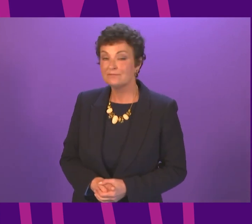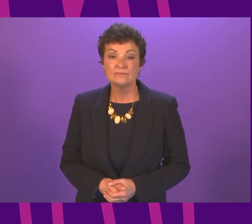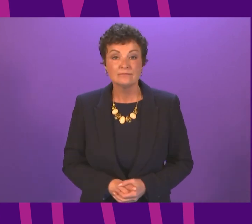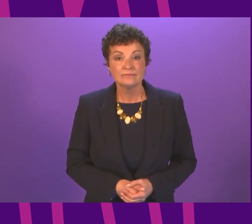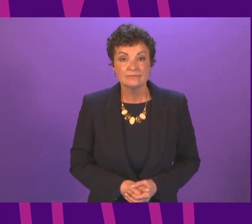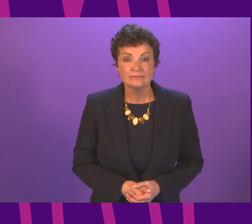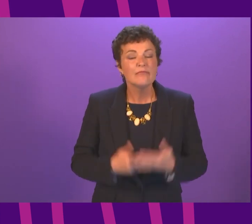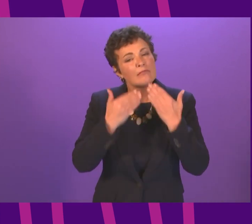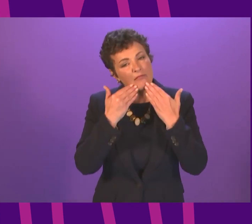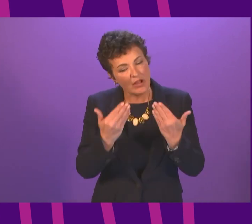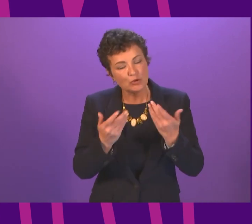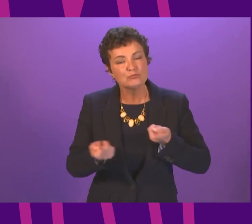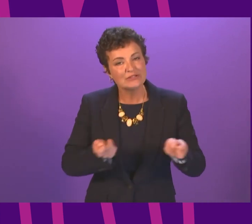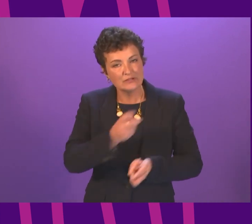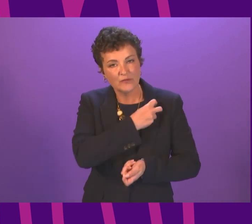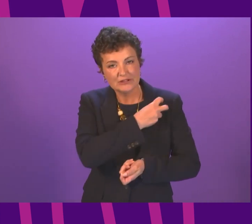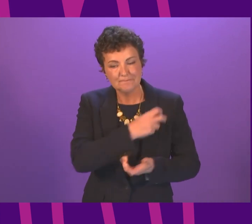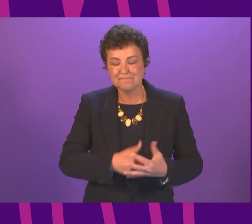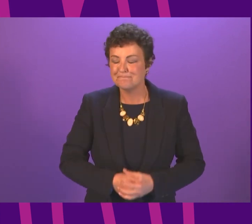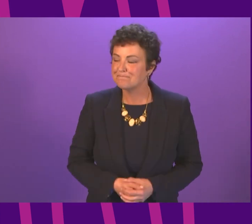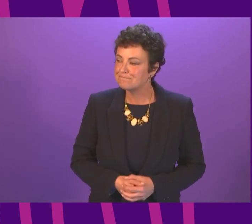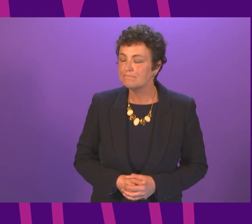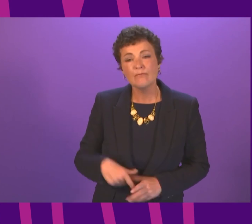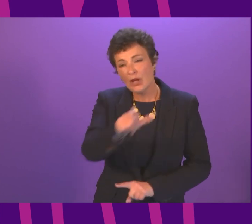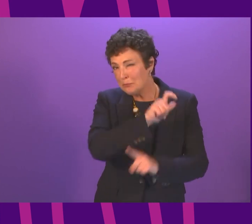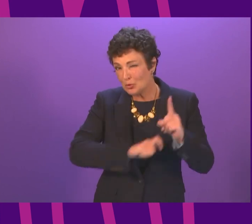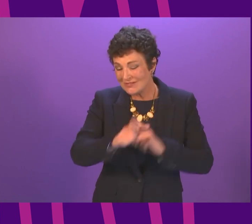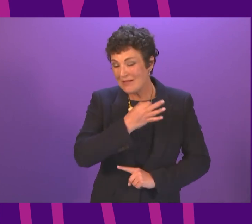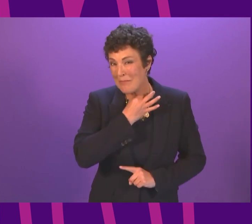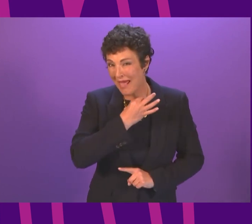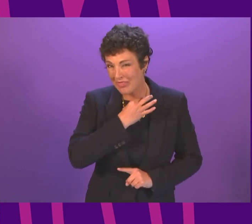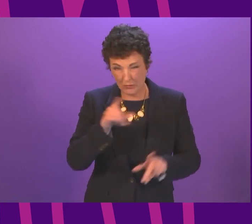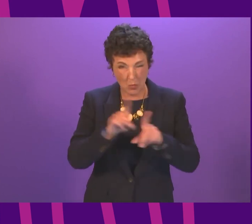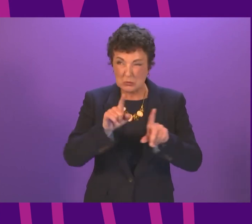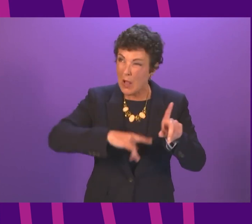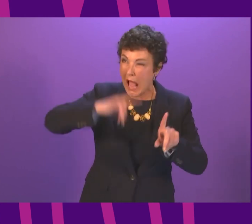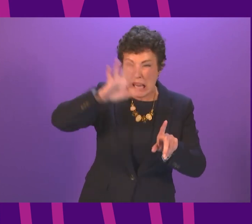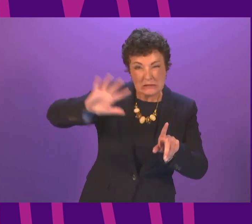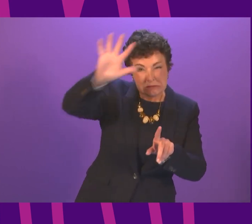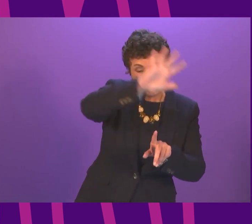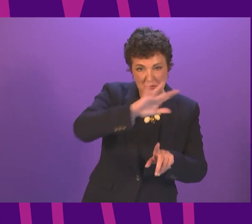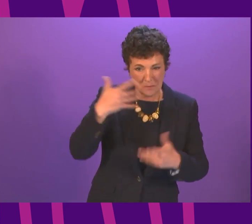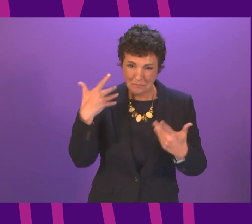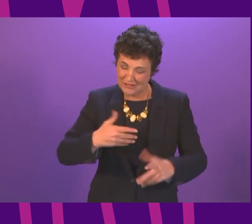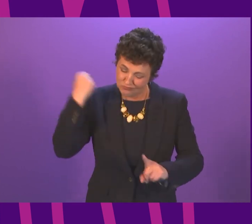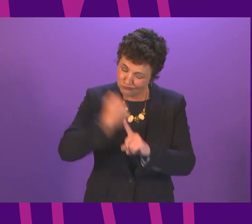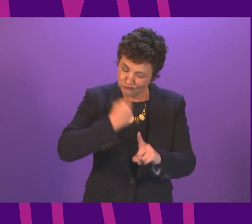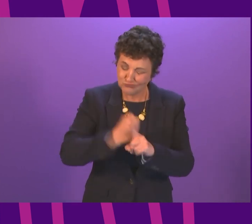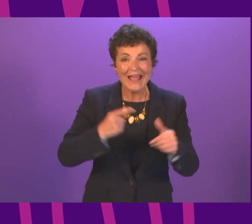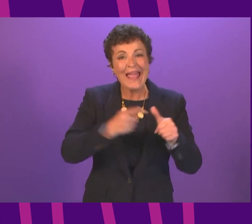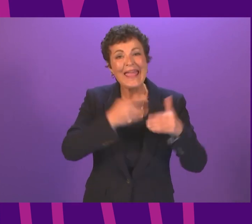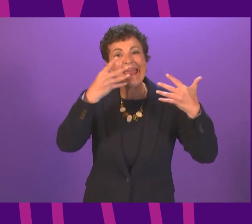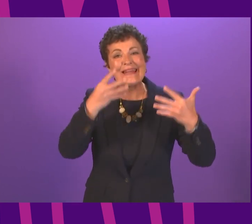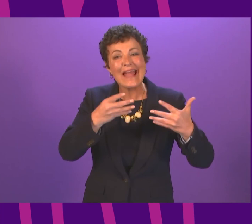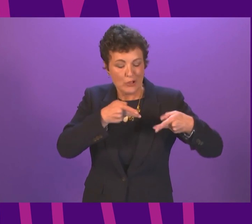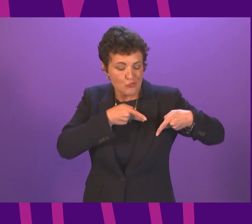Thank you, Presiding Officer. Communities in Perthshire and across the Highlands have for years campaigned for the A9 trunk road to be made up to a dual